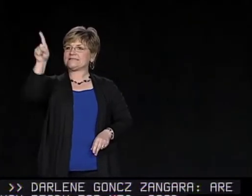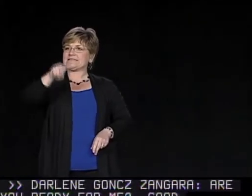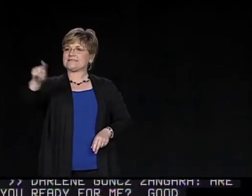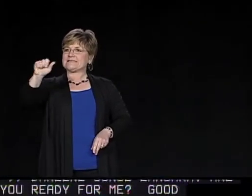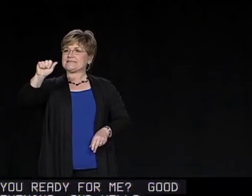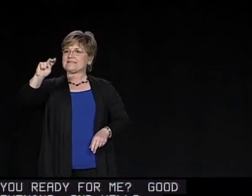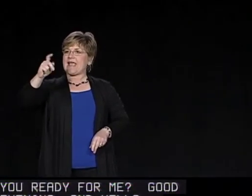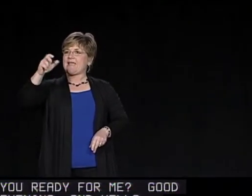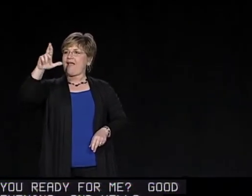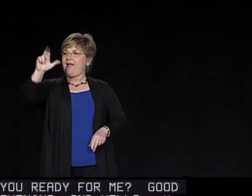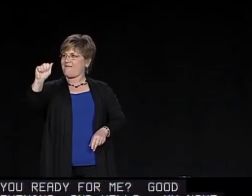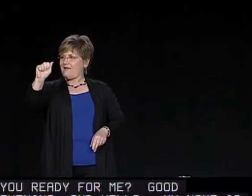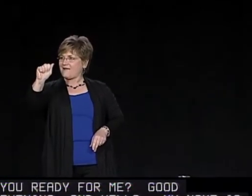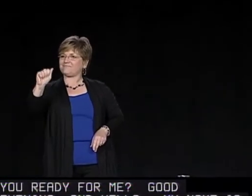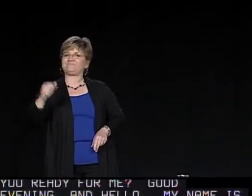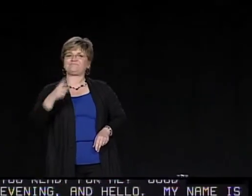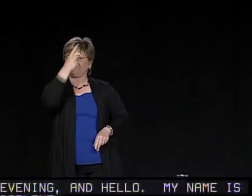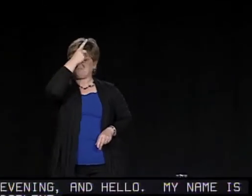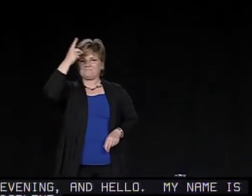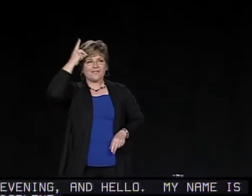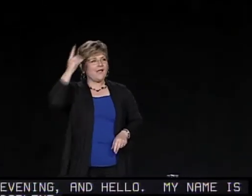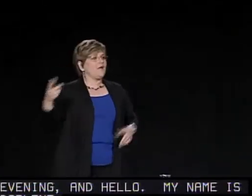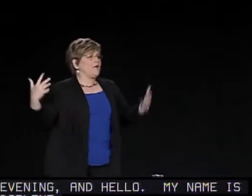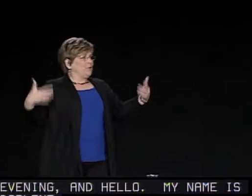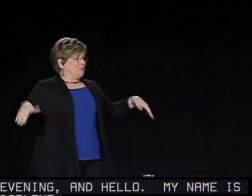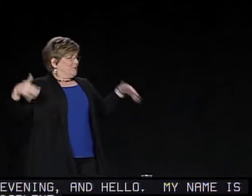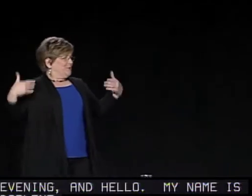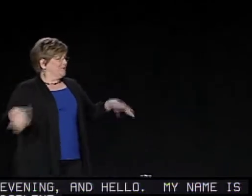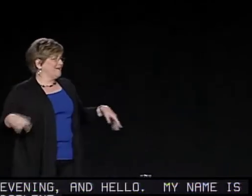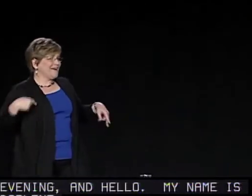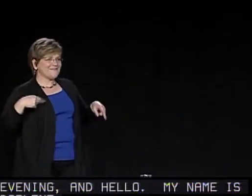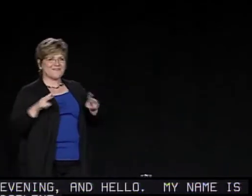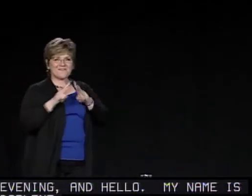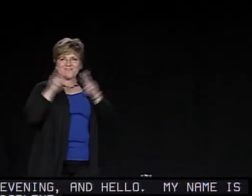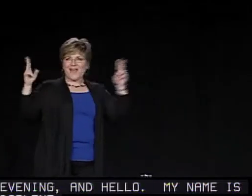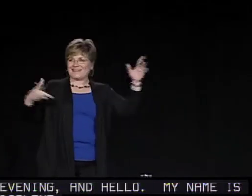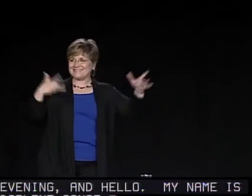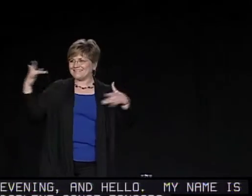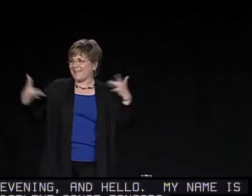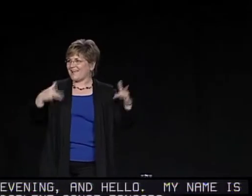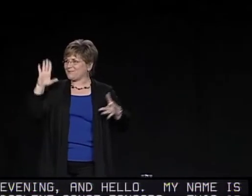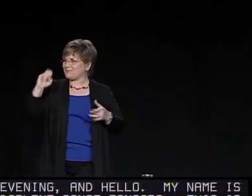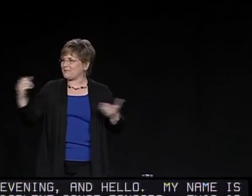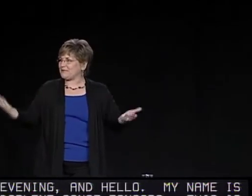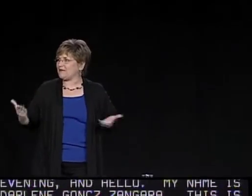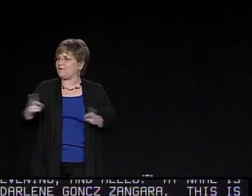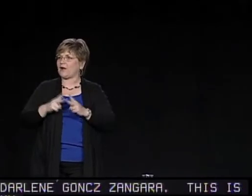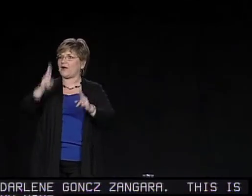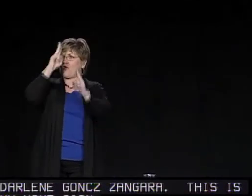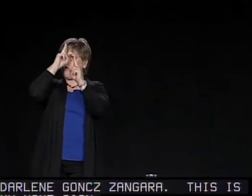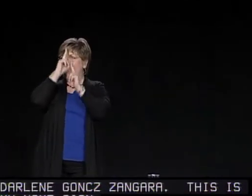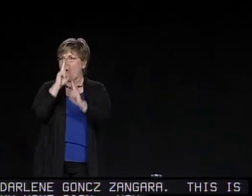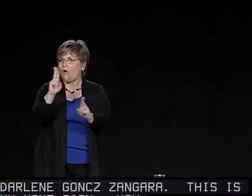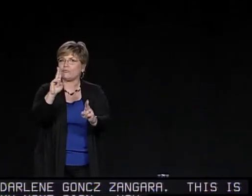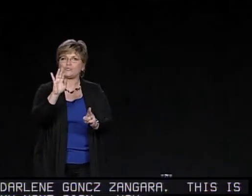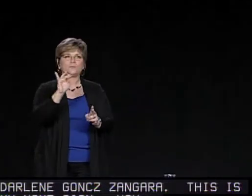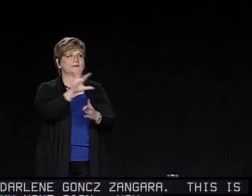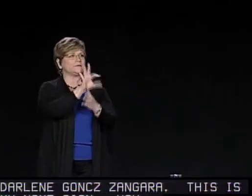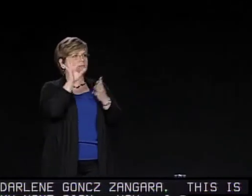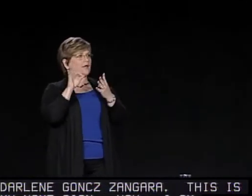-Zangara. This is my name sign. Wow, I am very excited to be here and